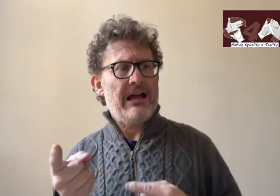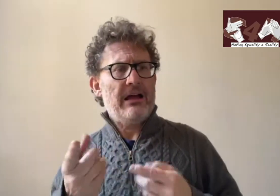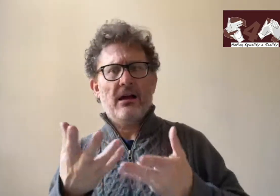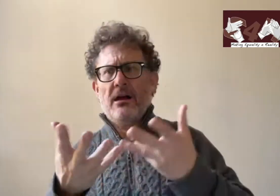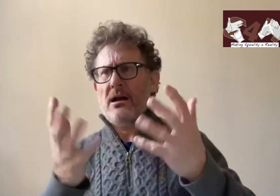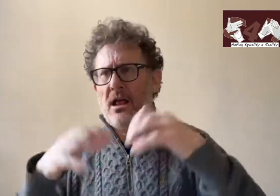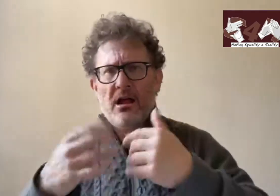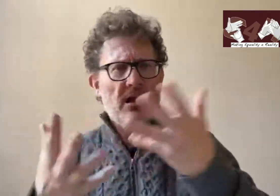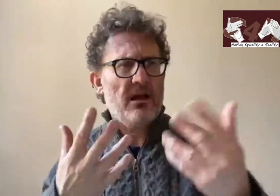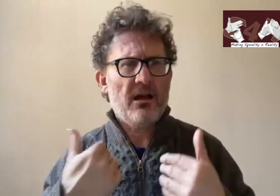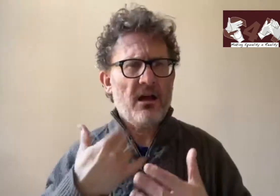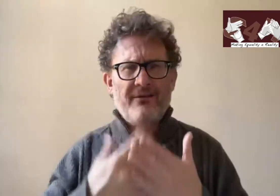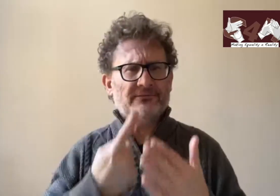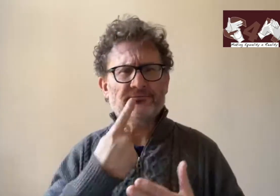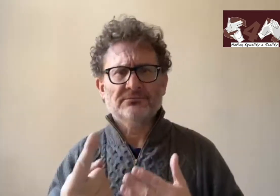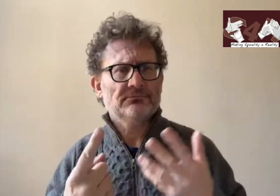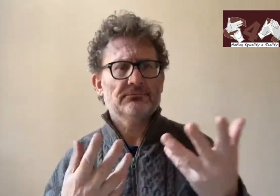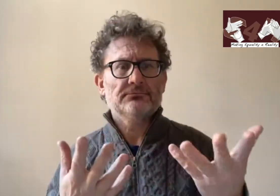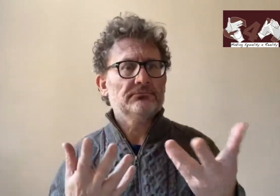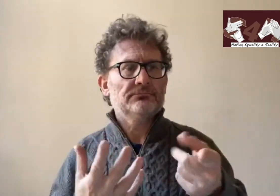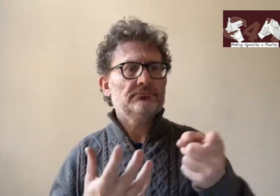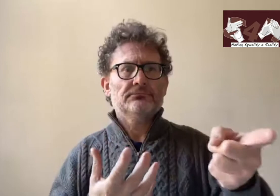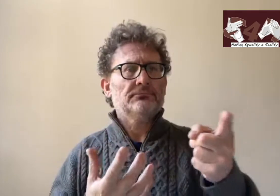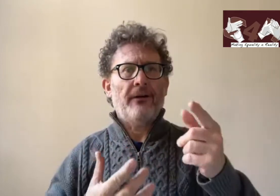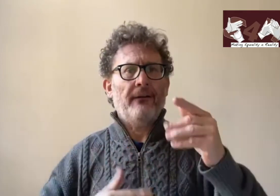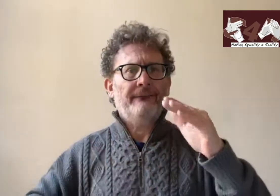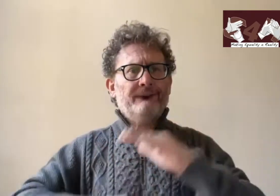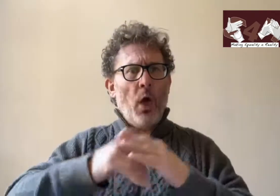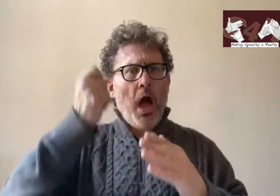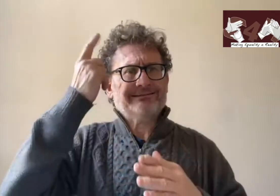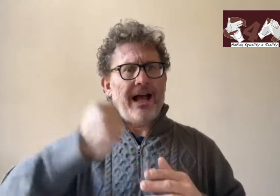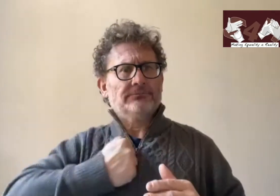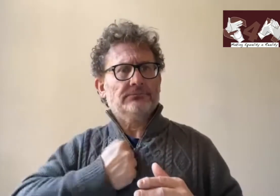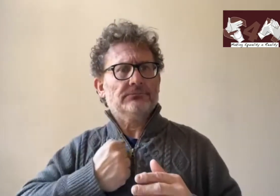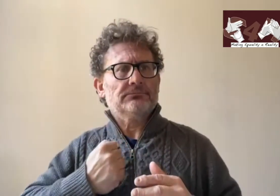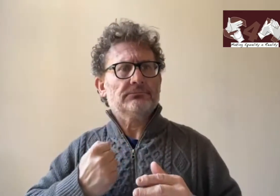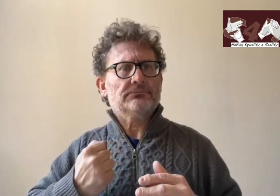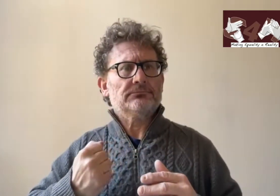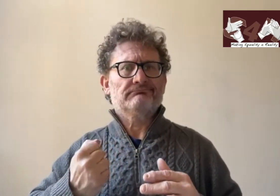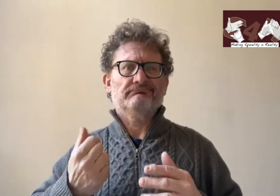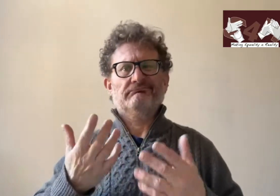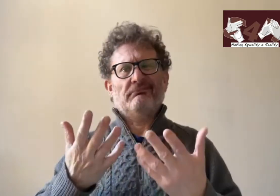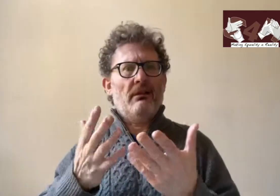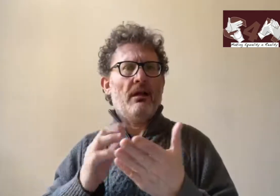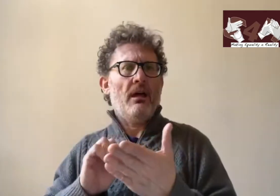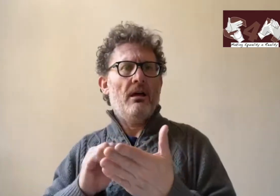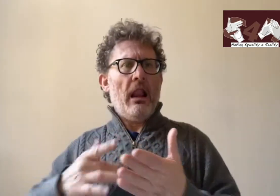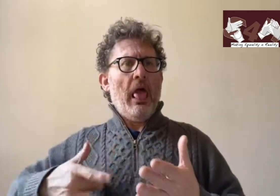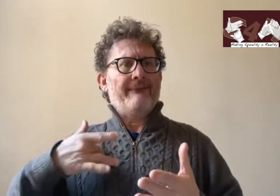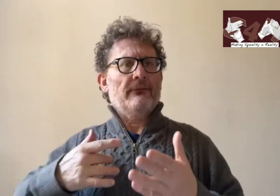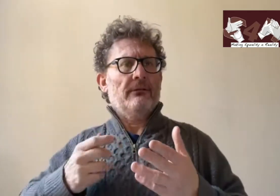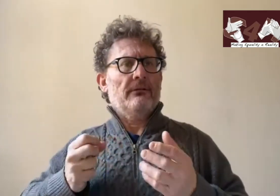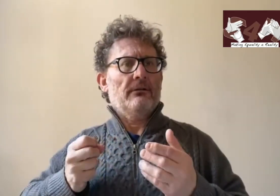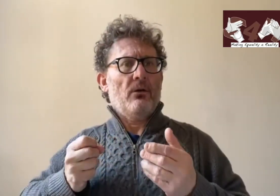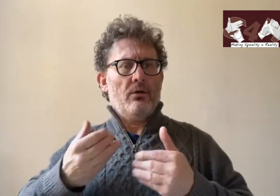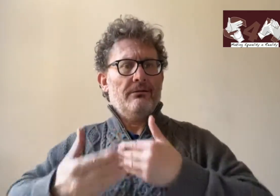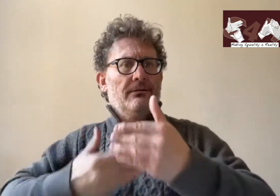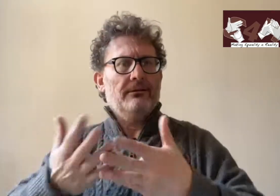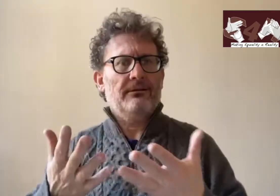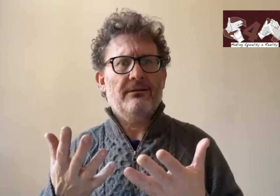who are recipients of that because there isn't that understanding of their lives and